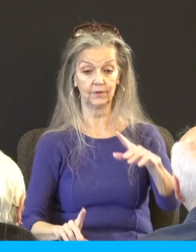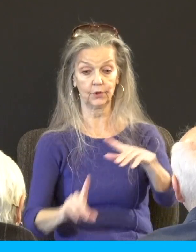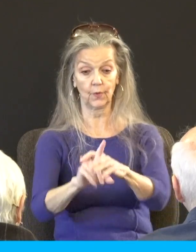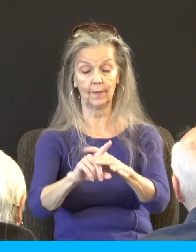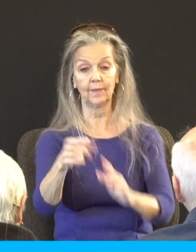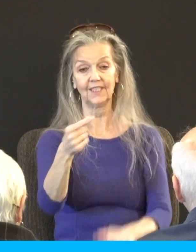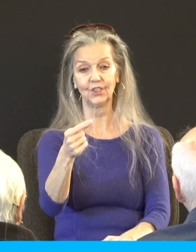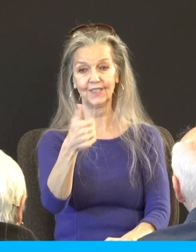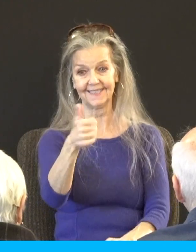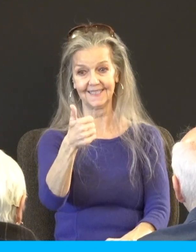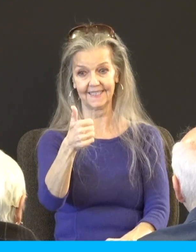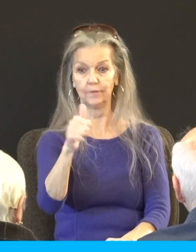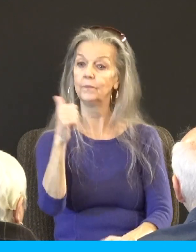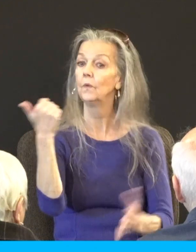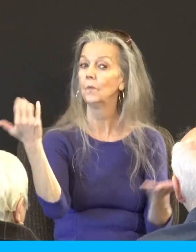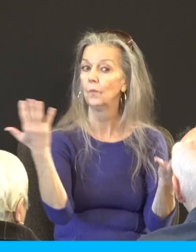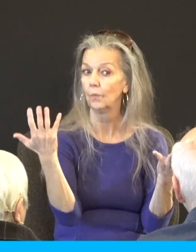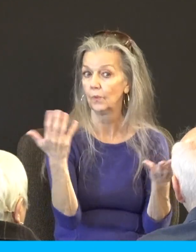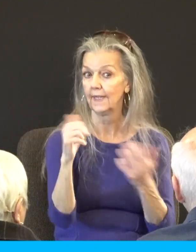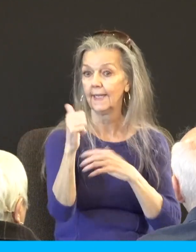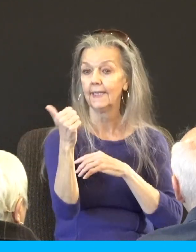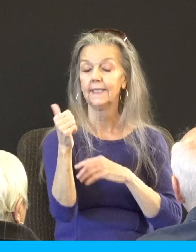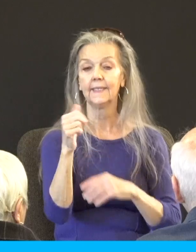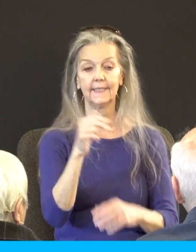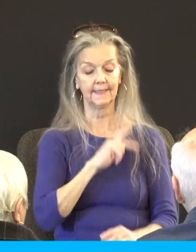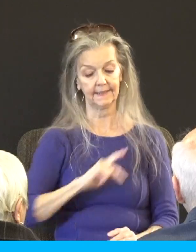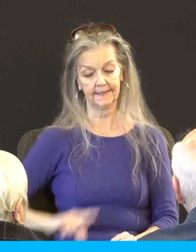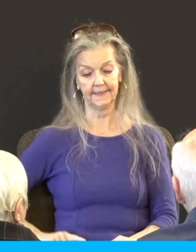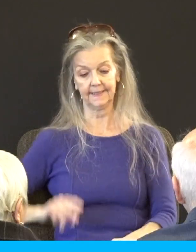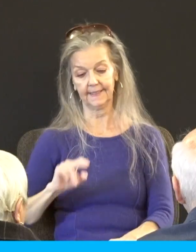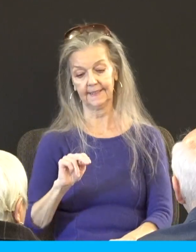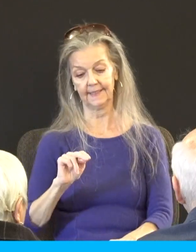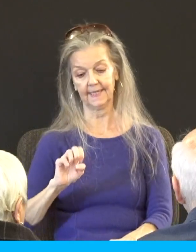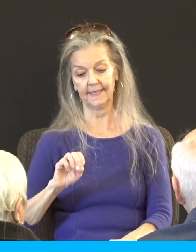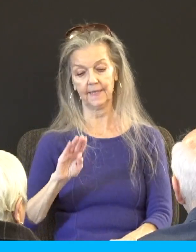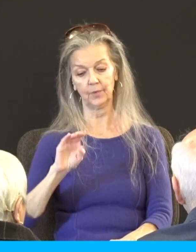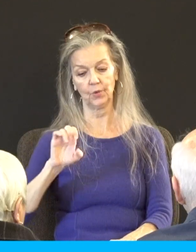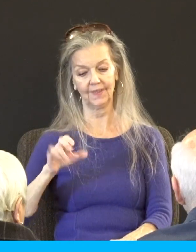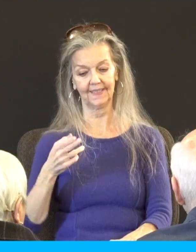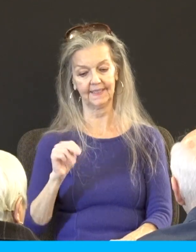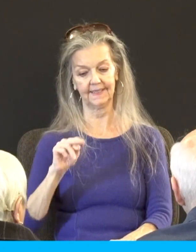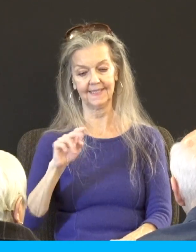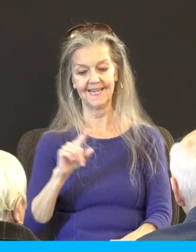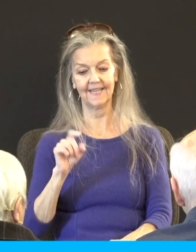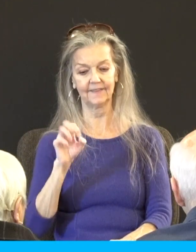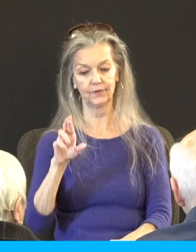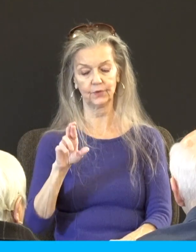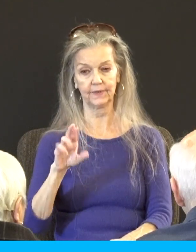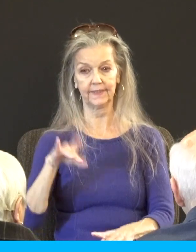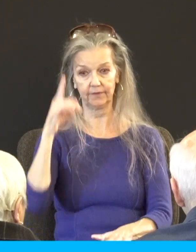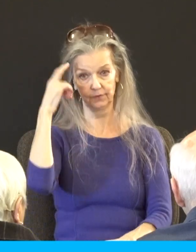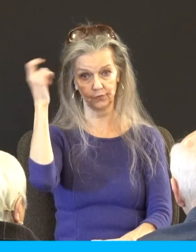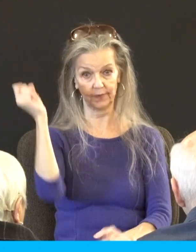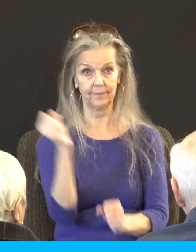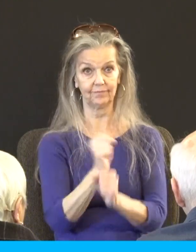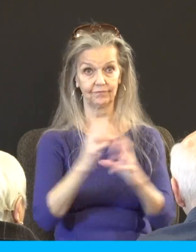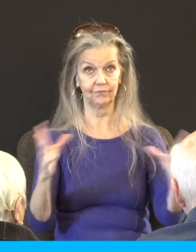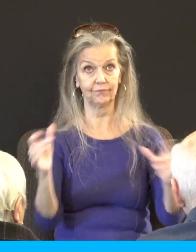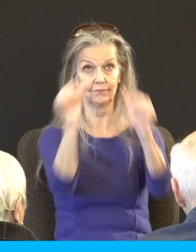What do you mean? Nebuchadnezzar's dream of that giant statue. In the last days before God sets up his kingdom, there will be ten